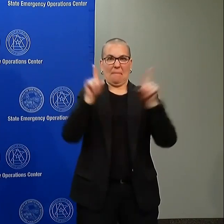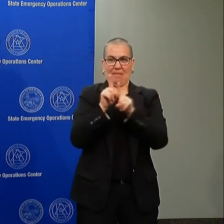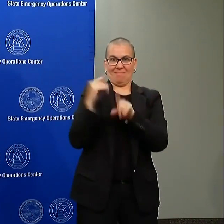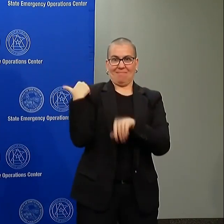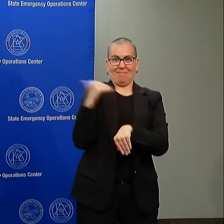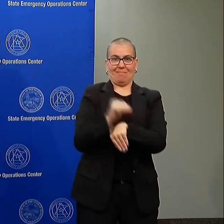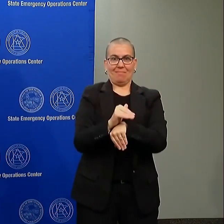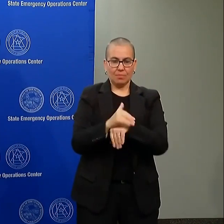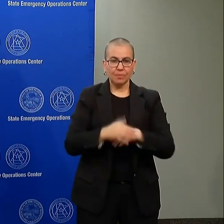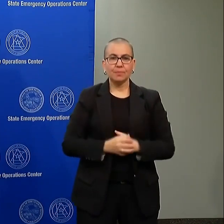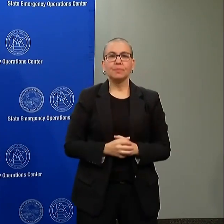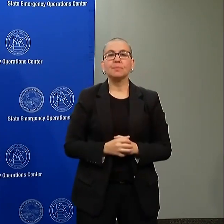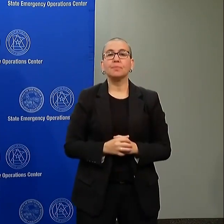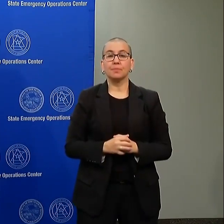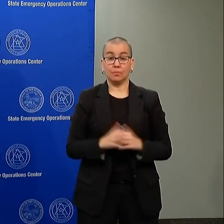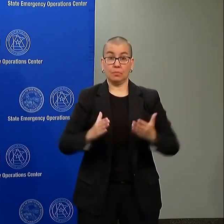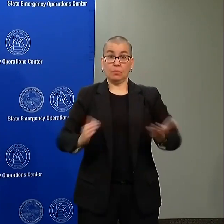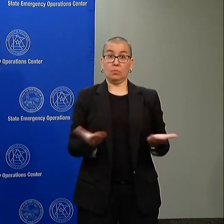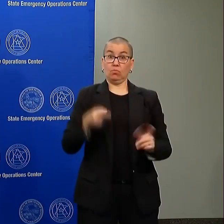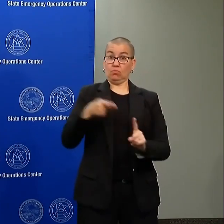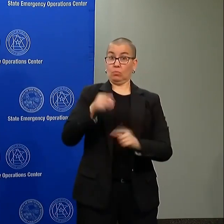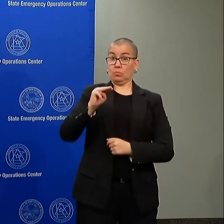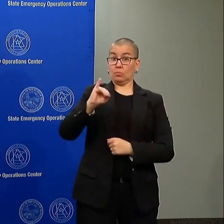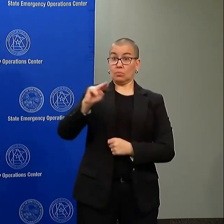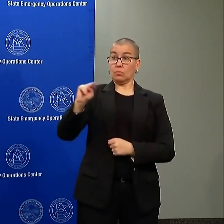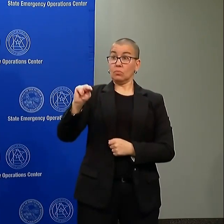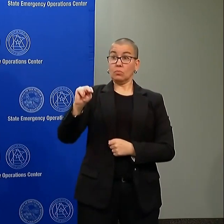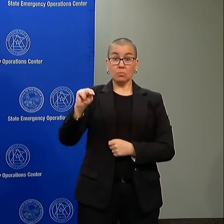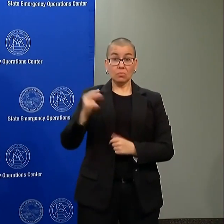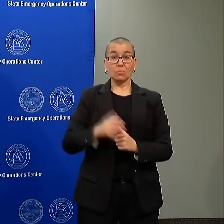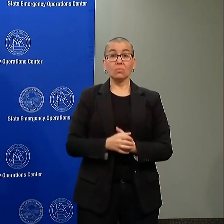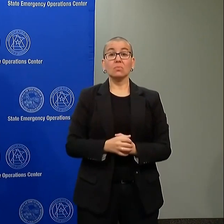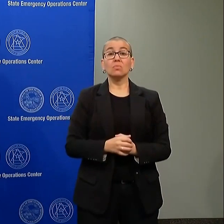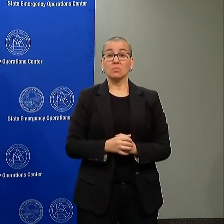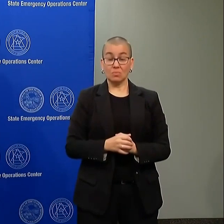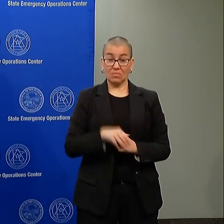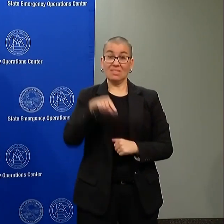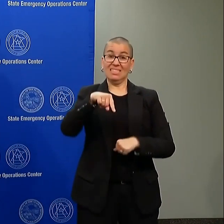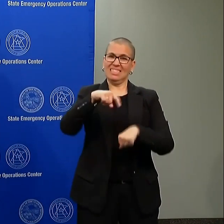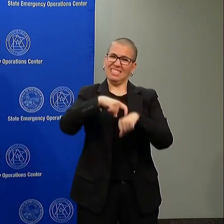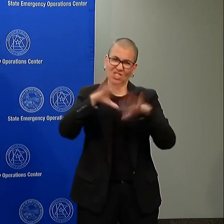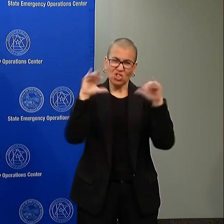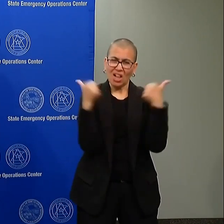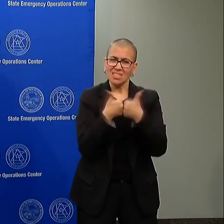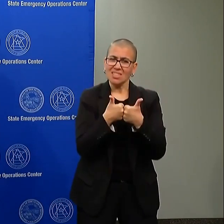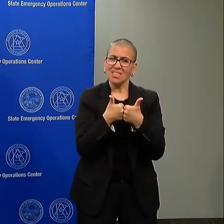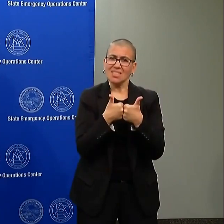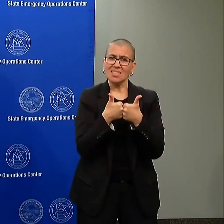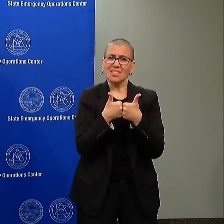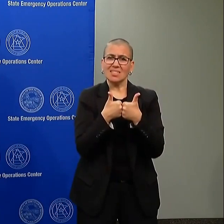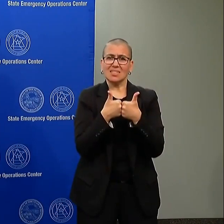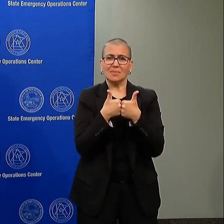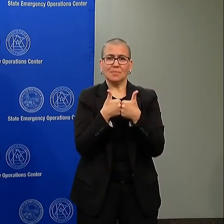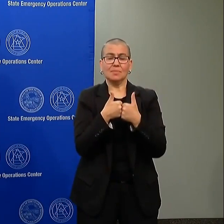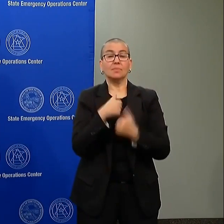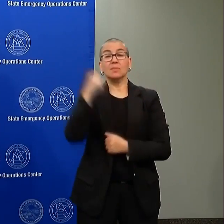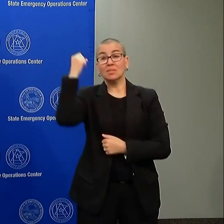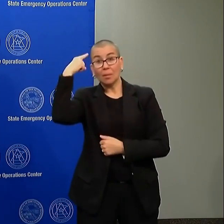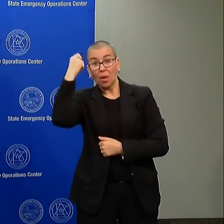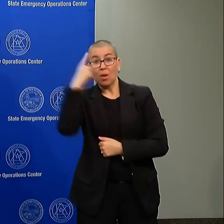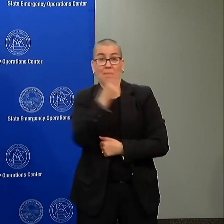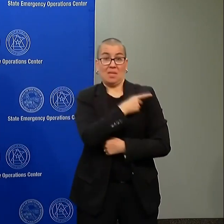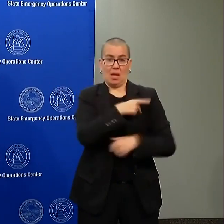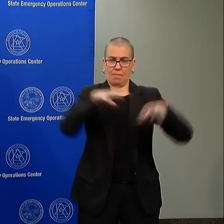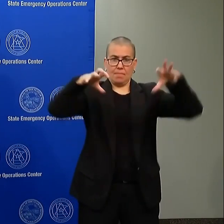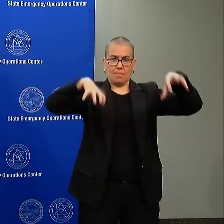this is a challenging time. Our great cities of Minneapolis and Saint Paul are under assault by people who do not share our